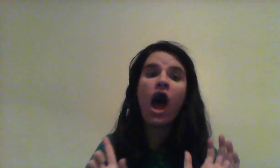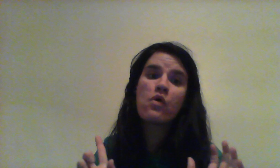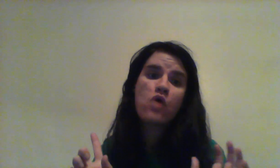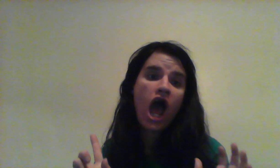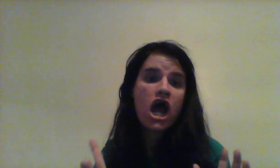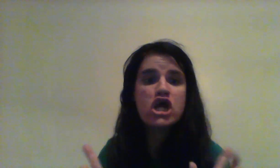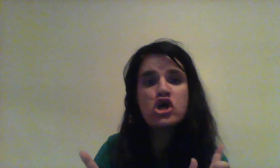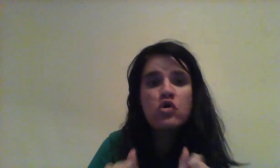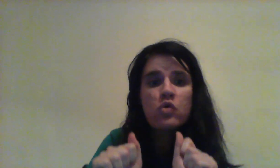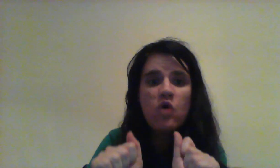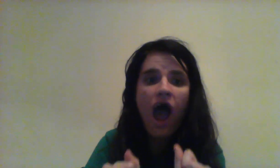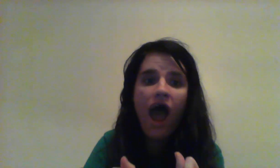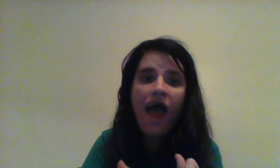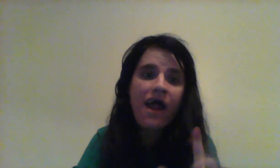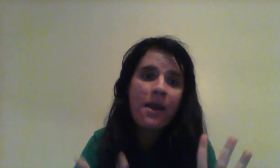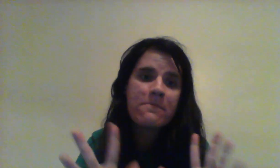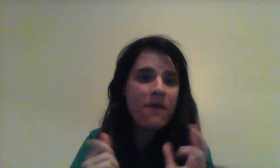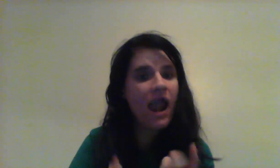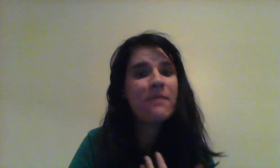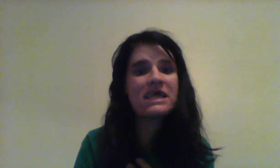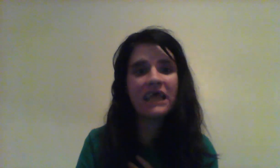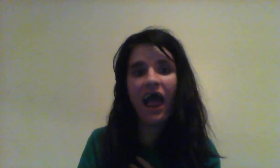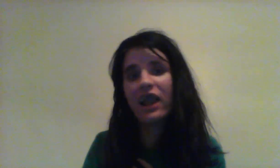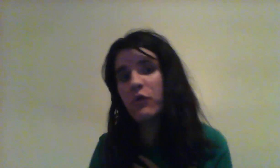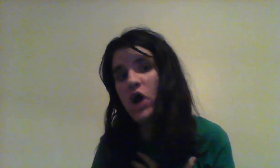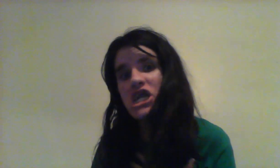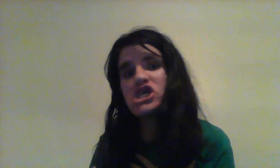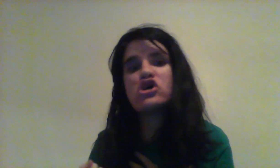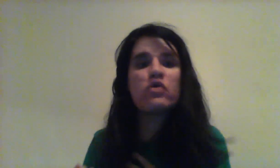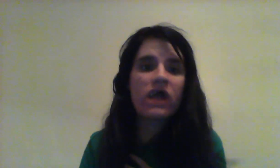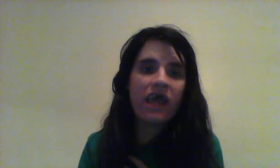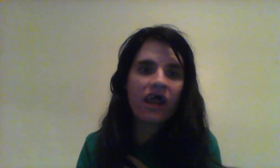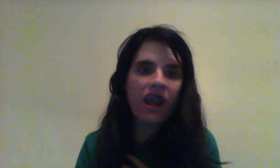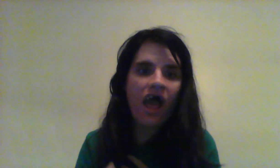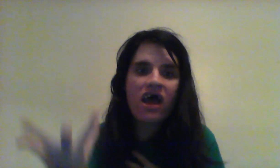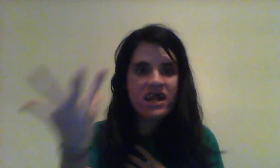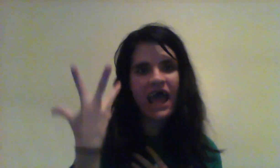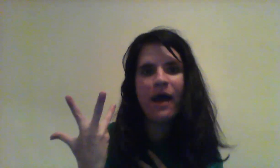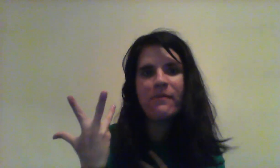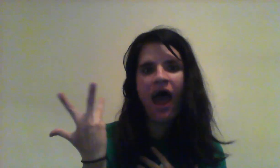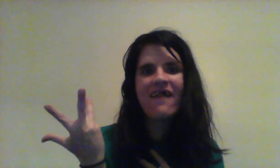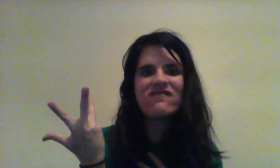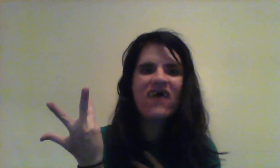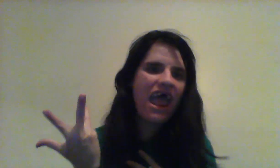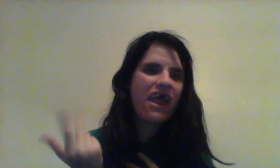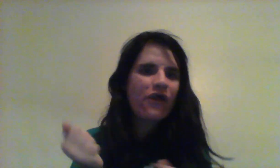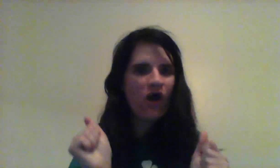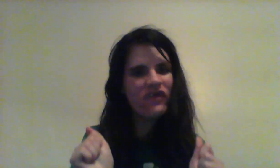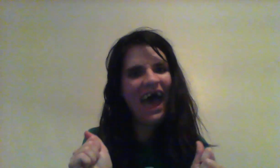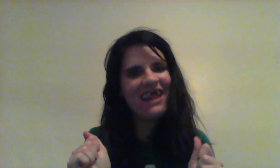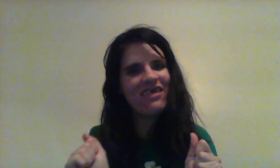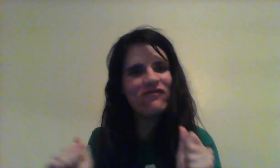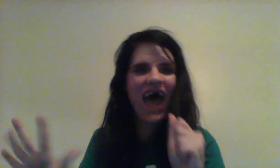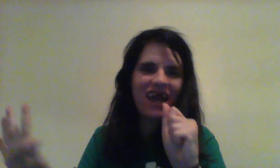what you want But I'm gonna take it what you need Take a bite and feel your satisfaction